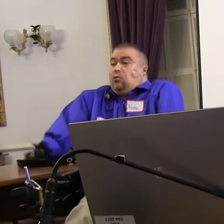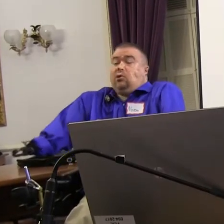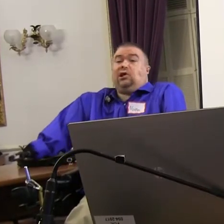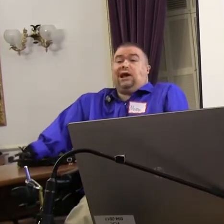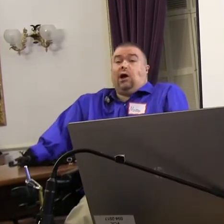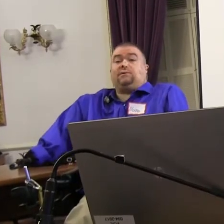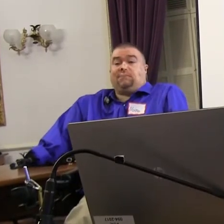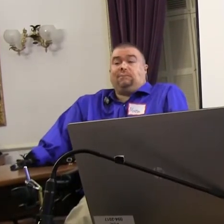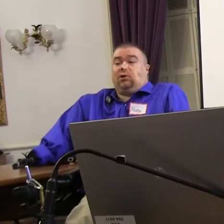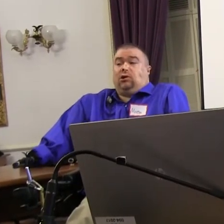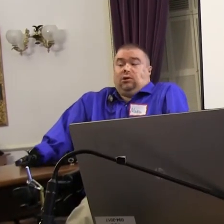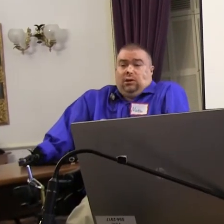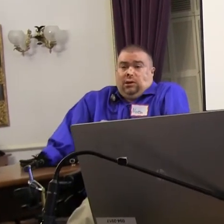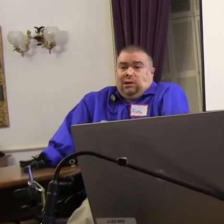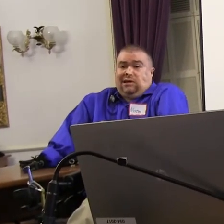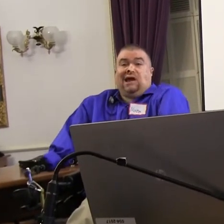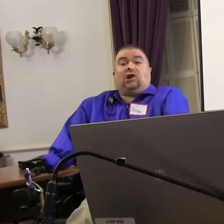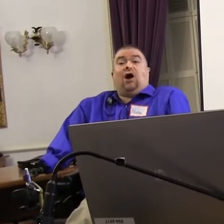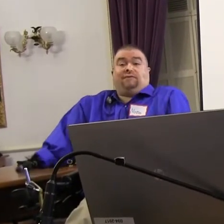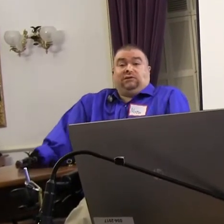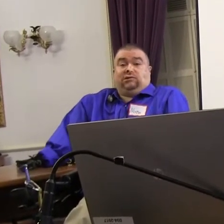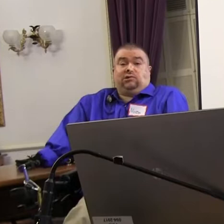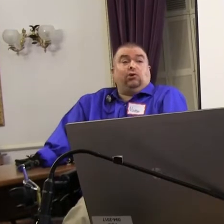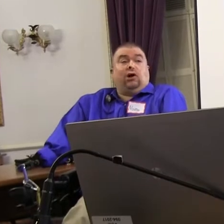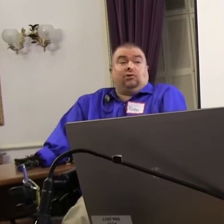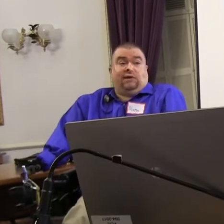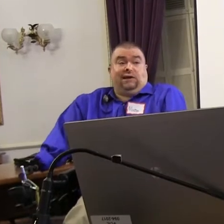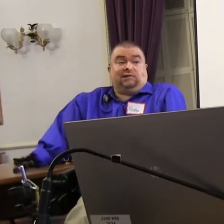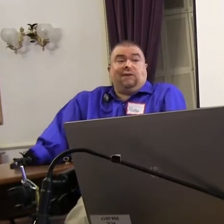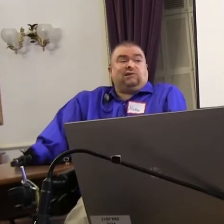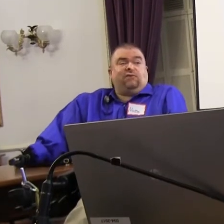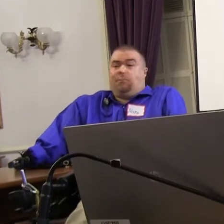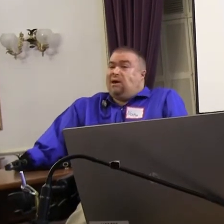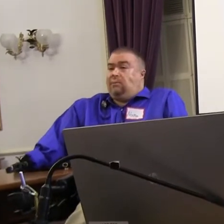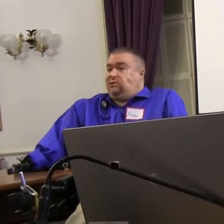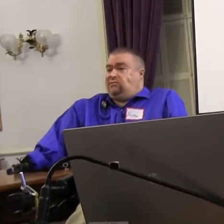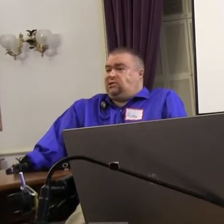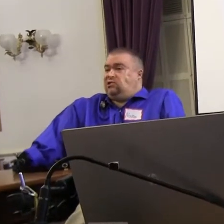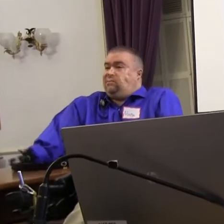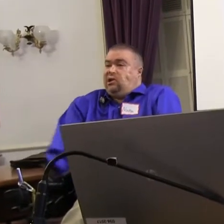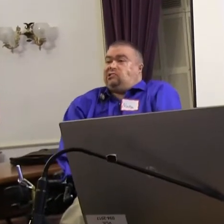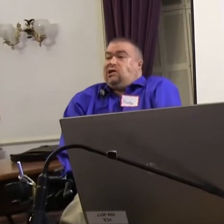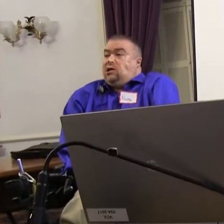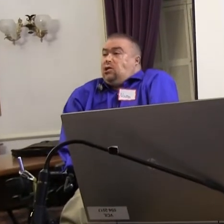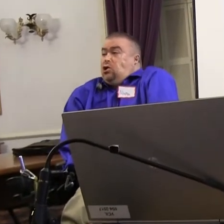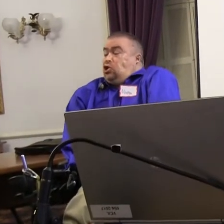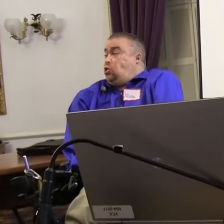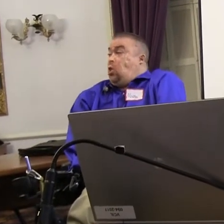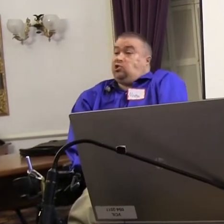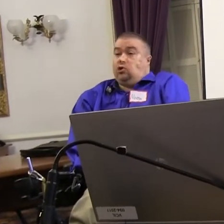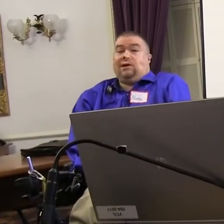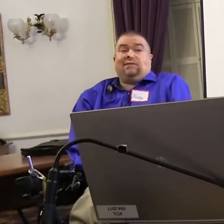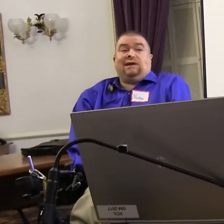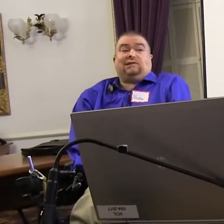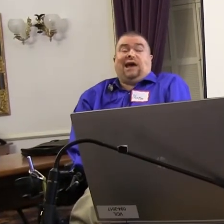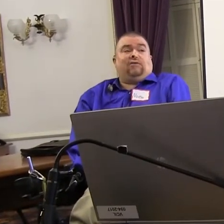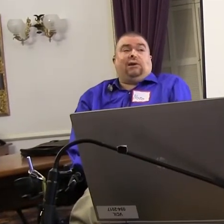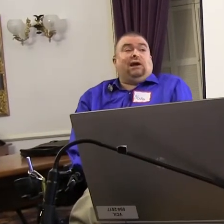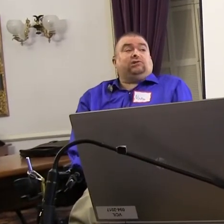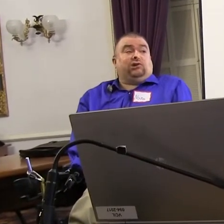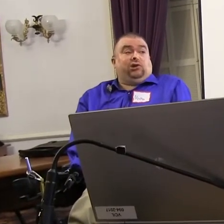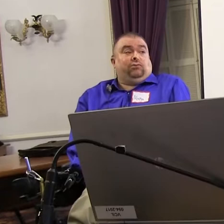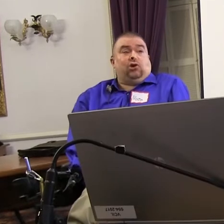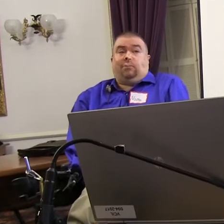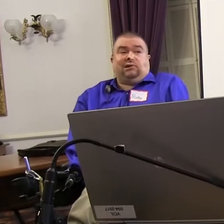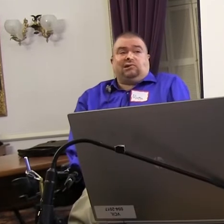really helps people gain confidence to do other things. It makes them feel better about themselves, because you are doing things that